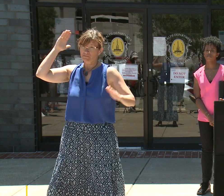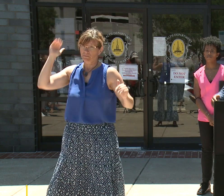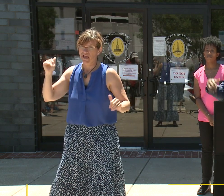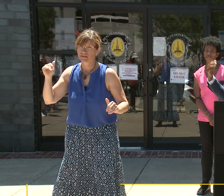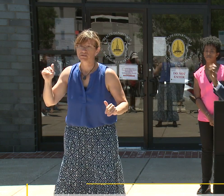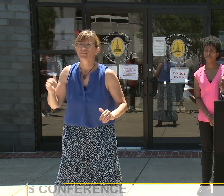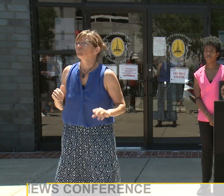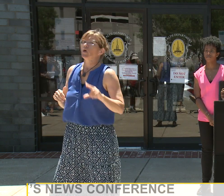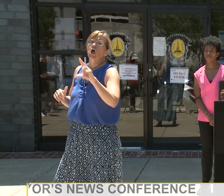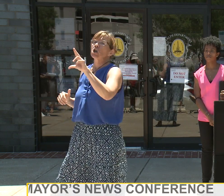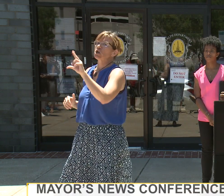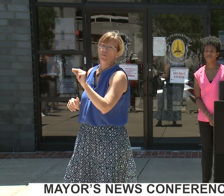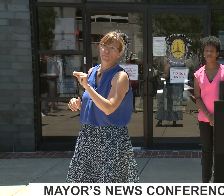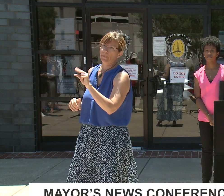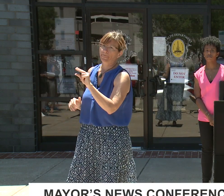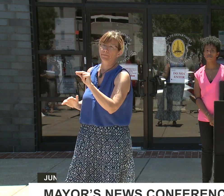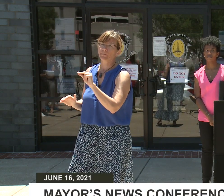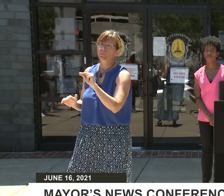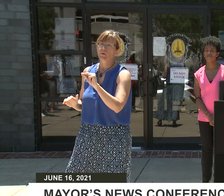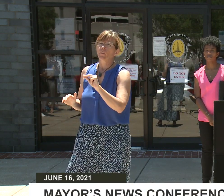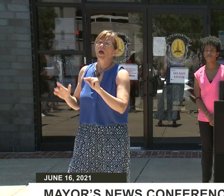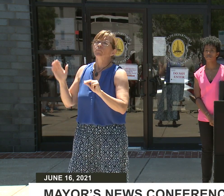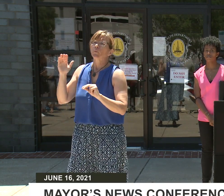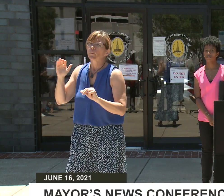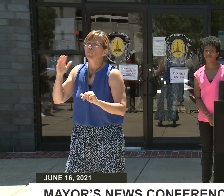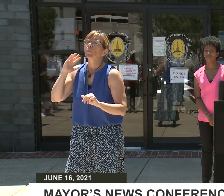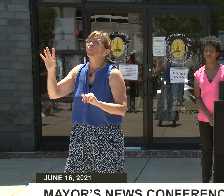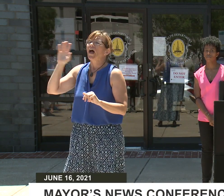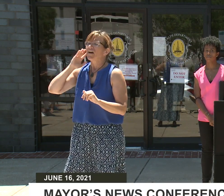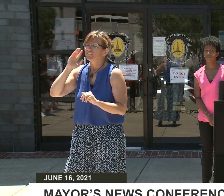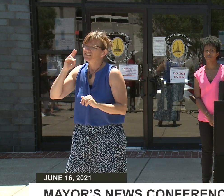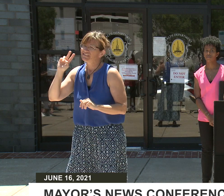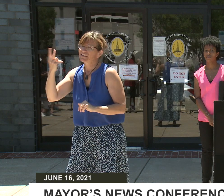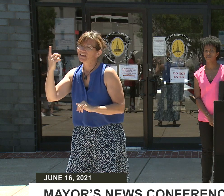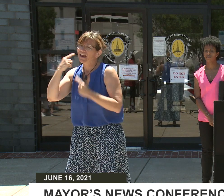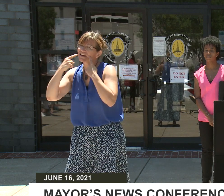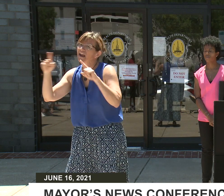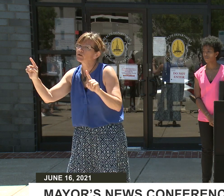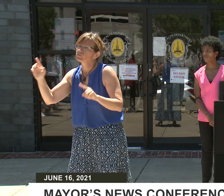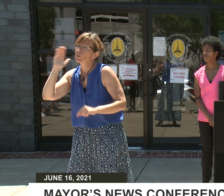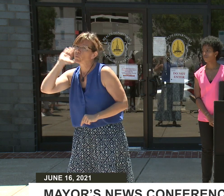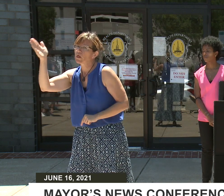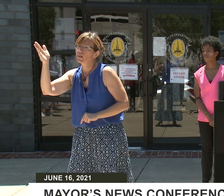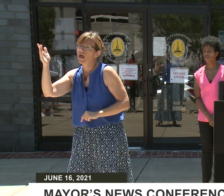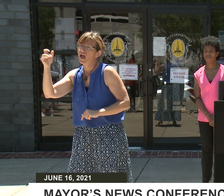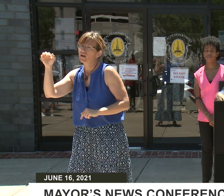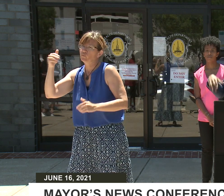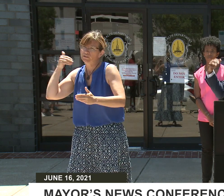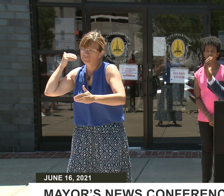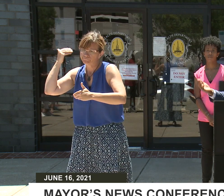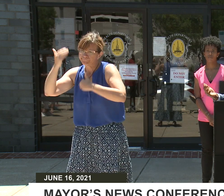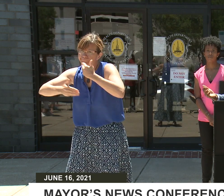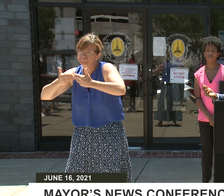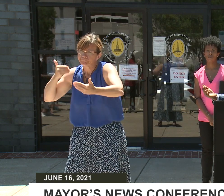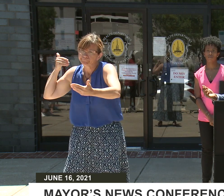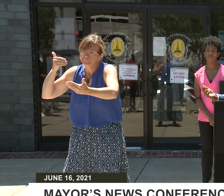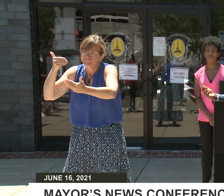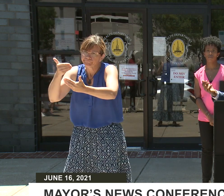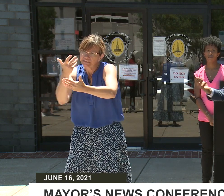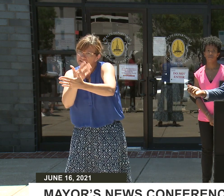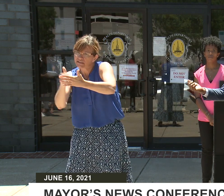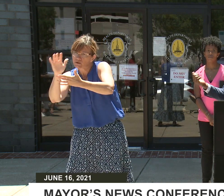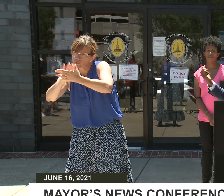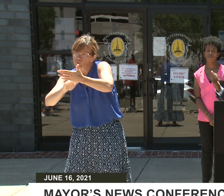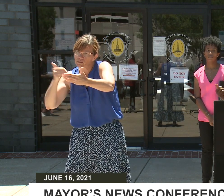about how we're going to work through the process. I'm sorry, the mic is going in and out. How we're going to work through the process of bringing city